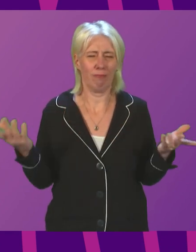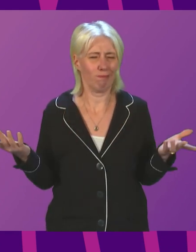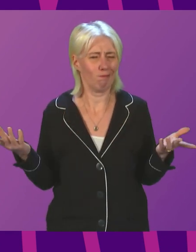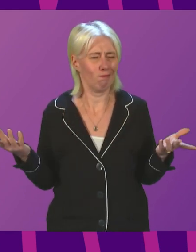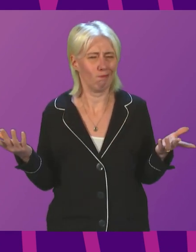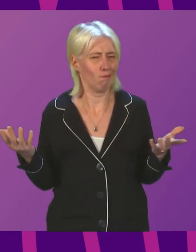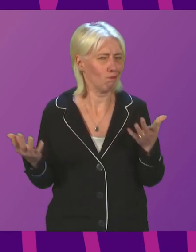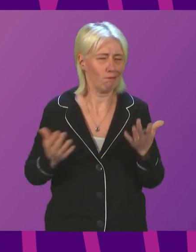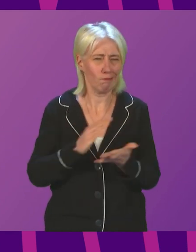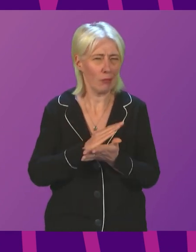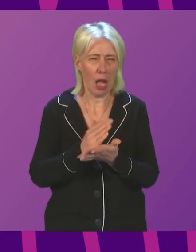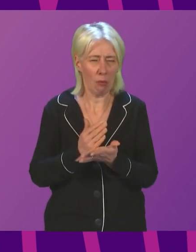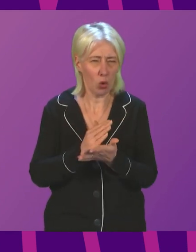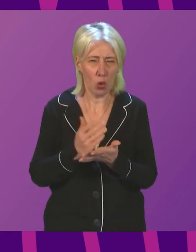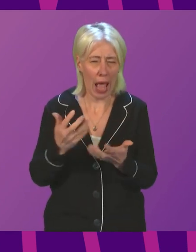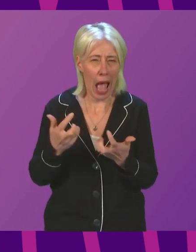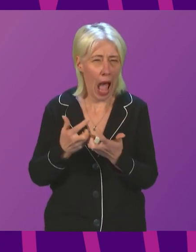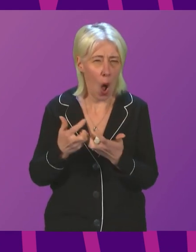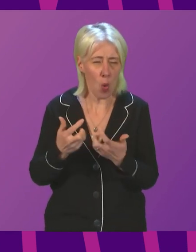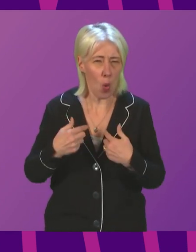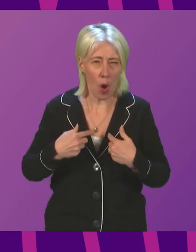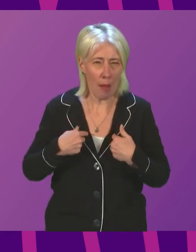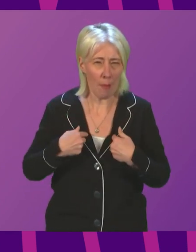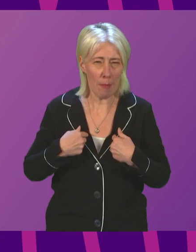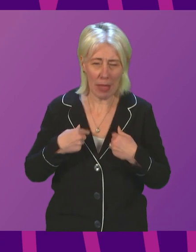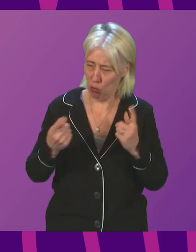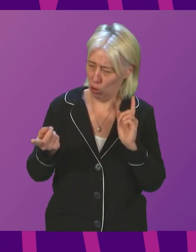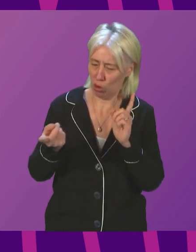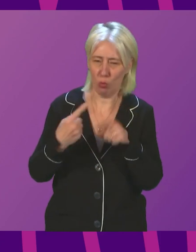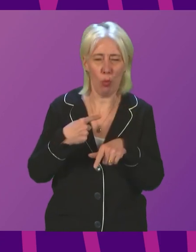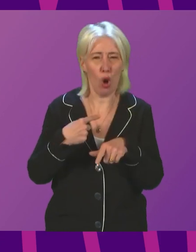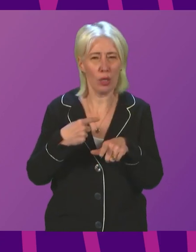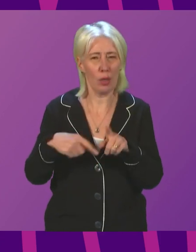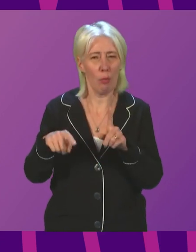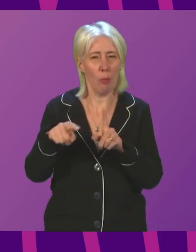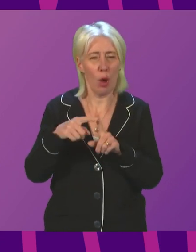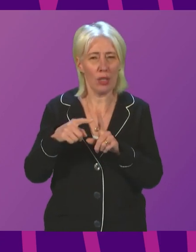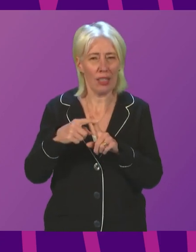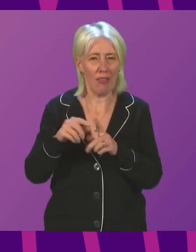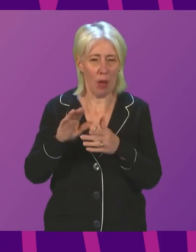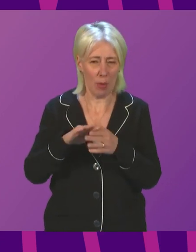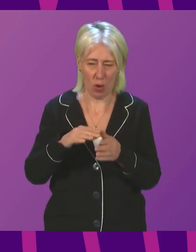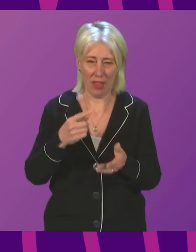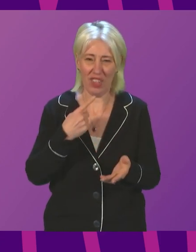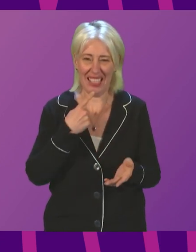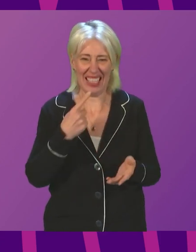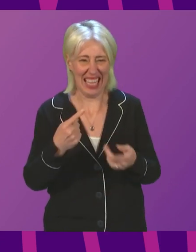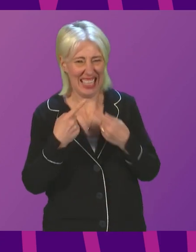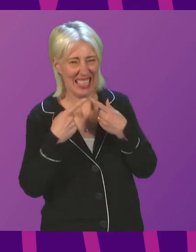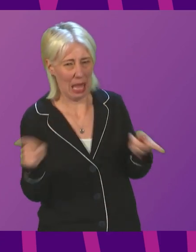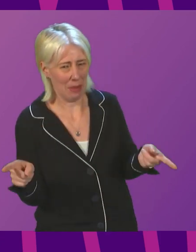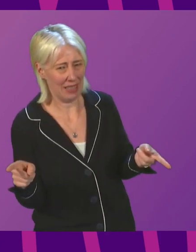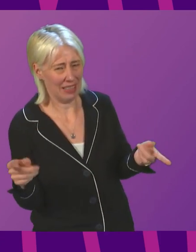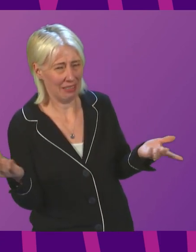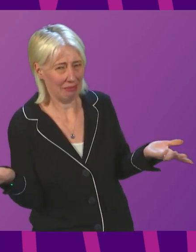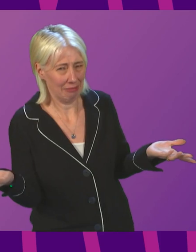Mr Cole Hamilton can possibly expect me to give a positive response to his question with what I've just put on the record in my parliamentary statement.